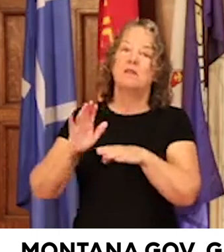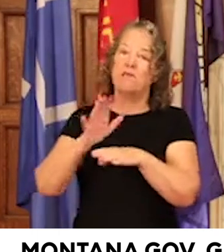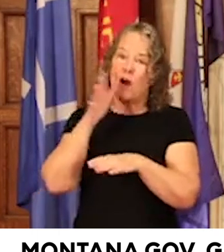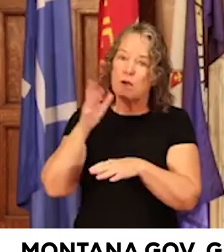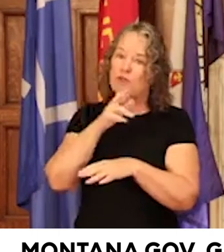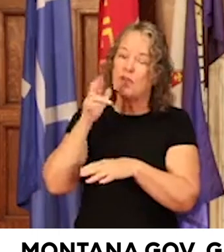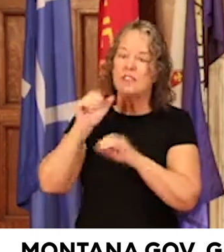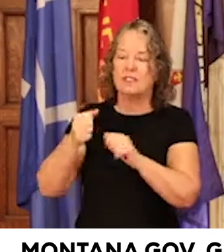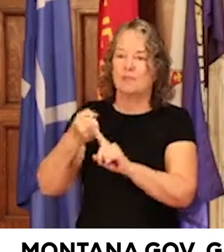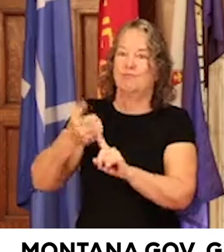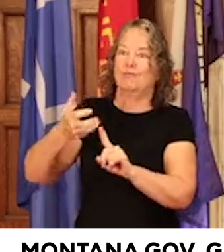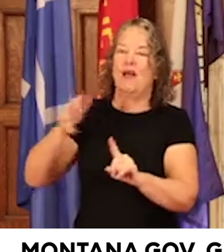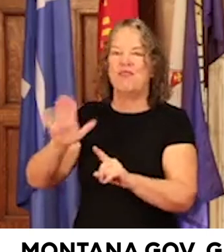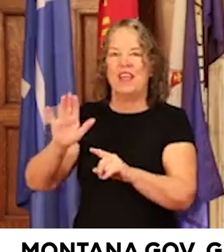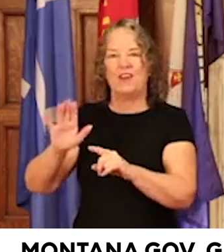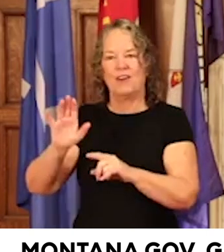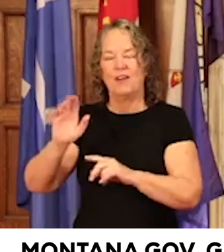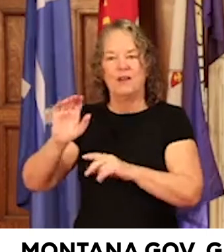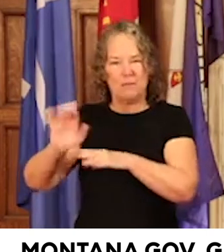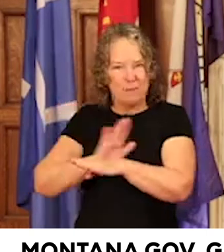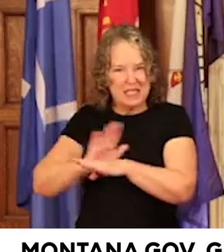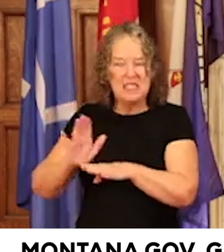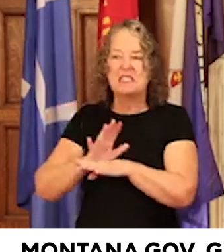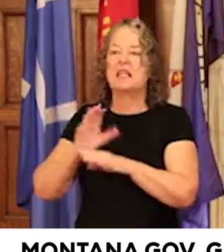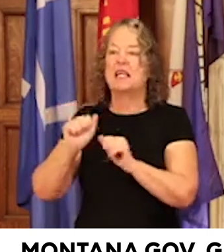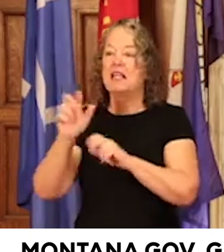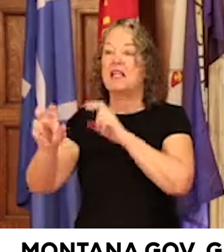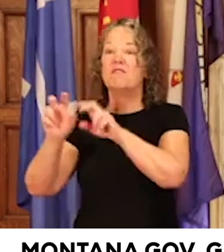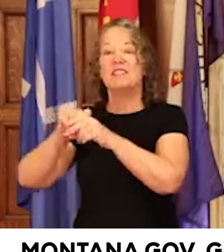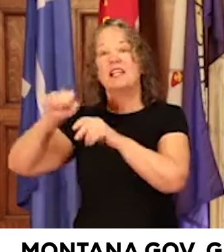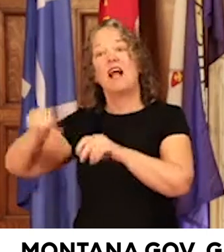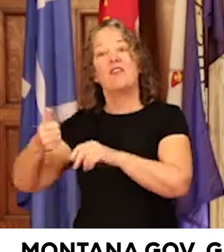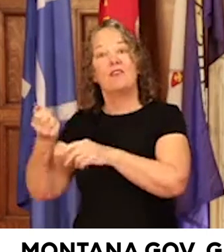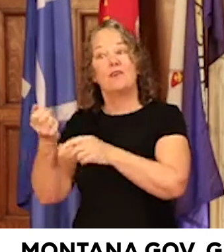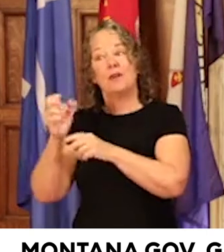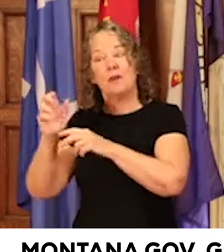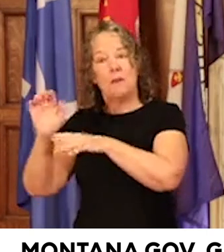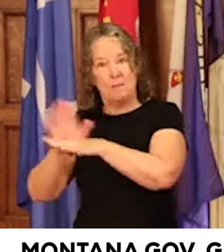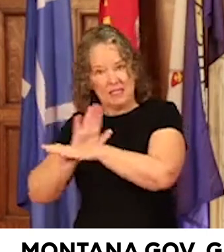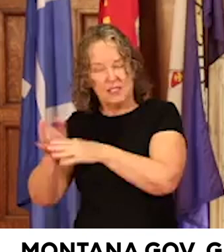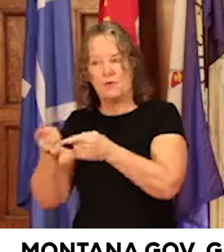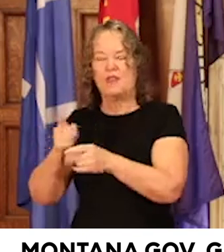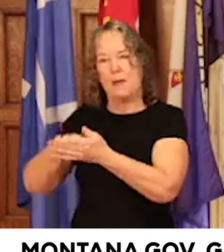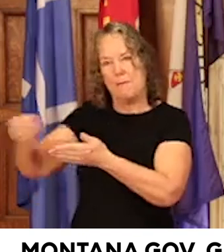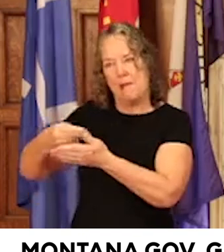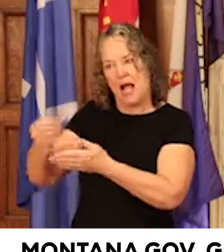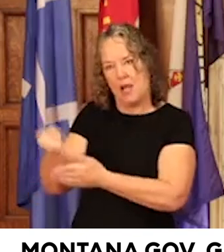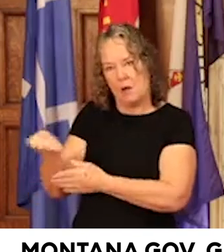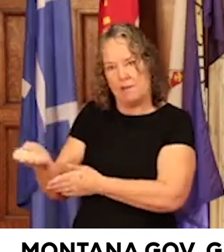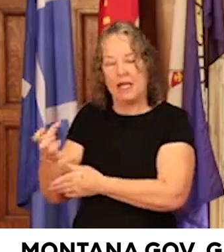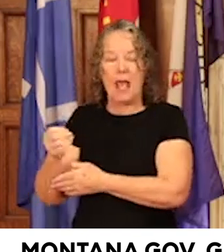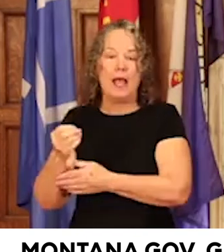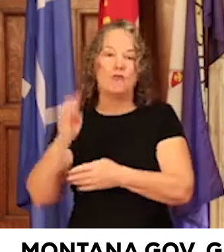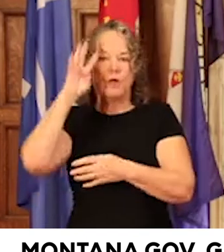can grow their operations. They can invest in other businesses when they purchase equipment and they create more good paying